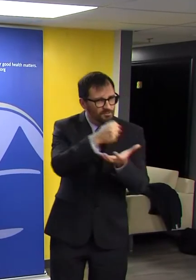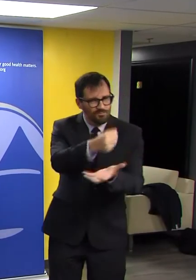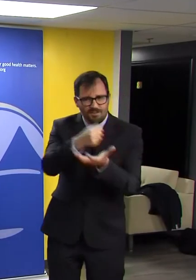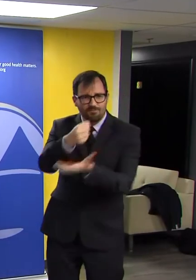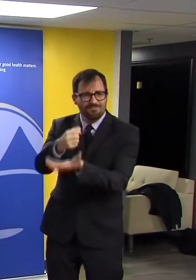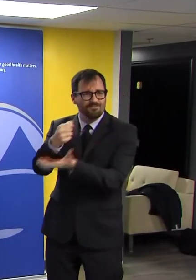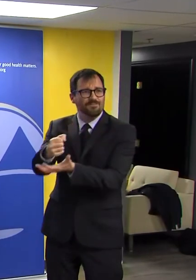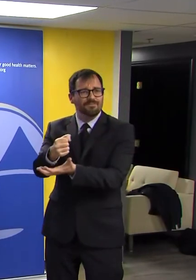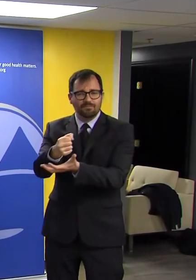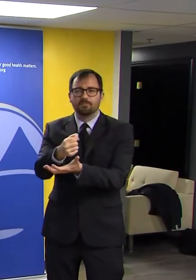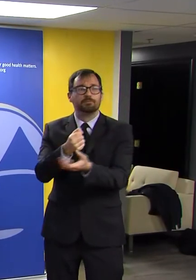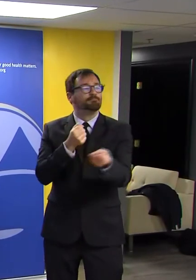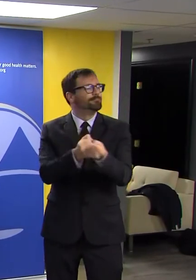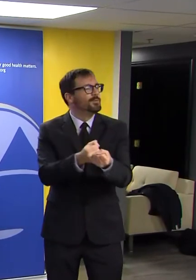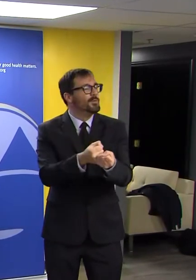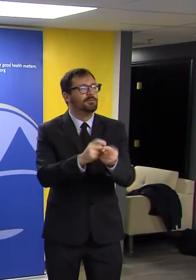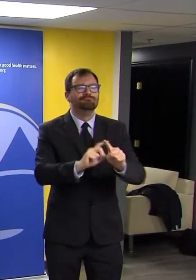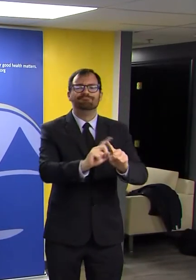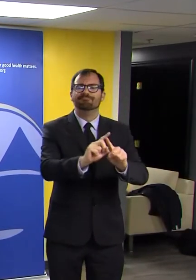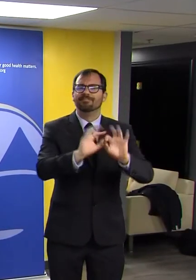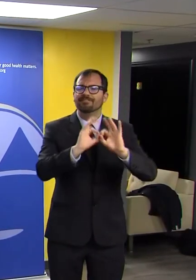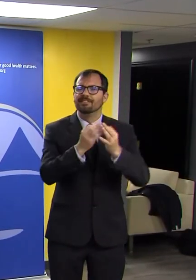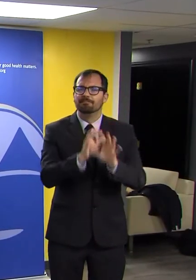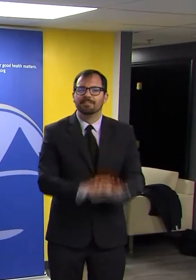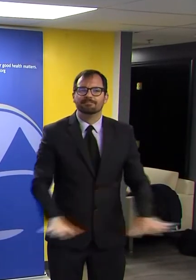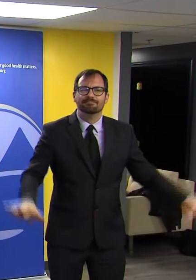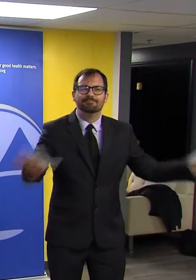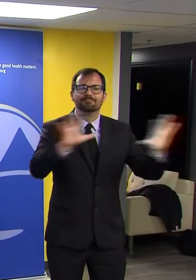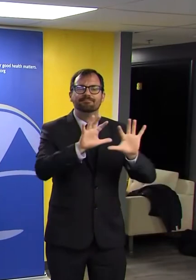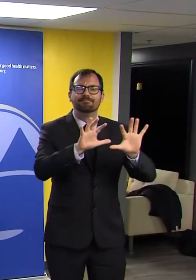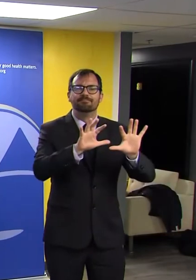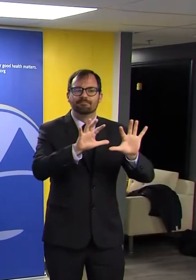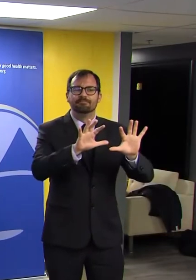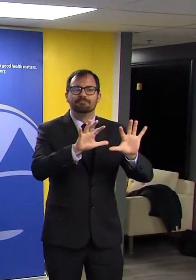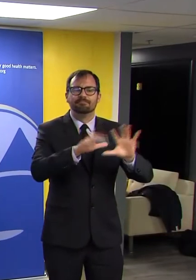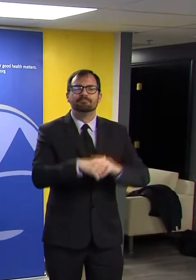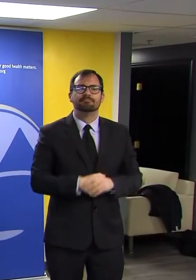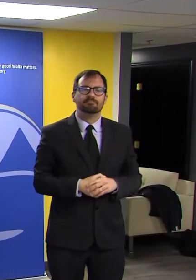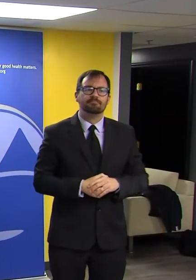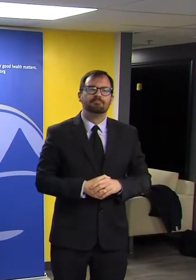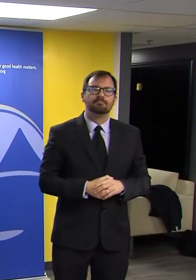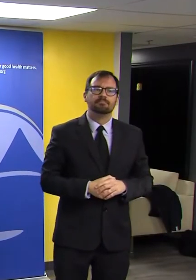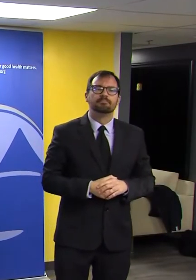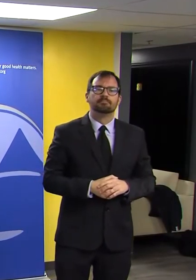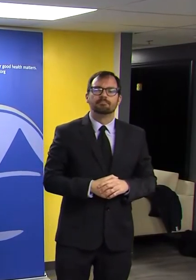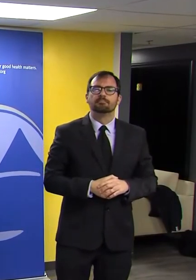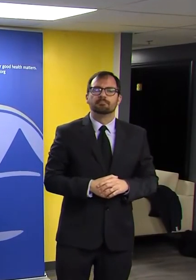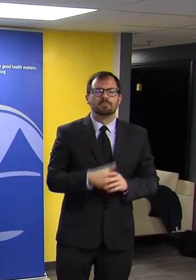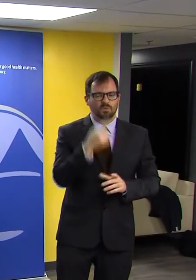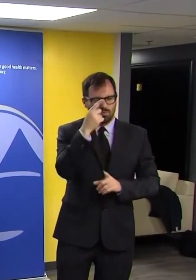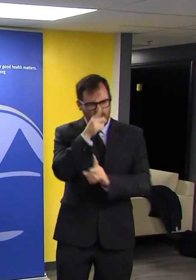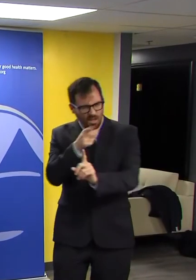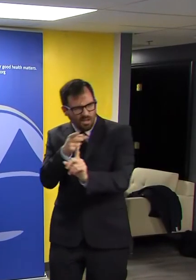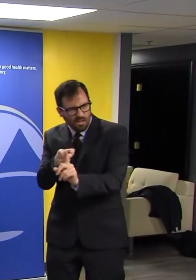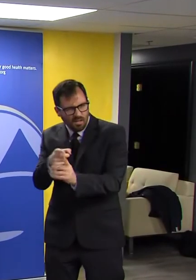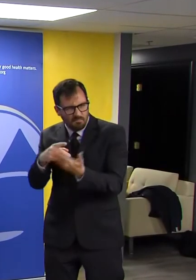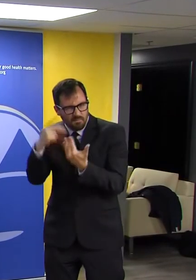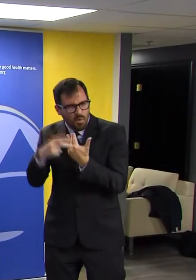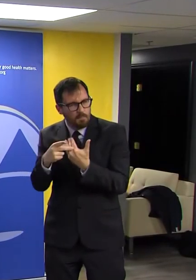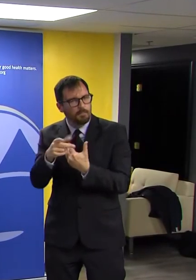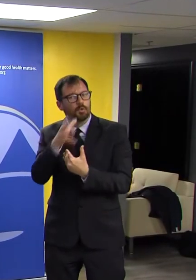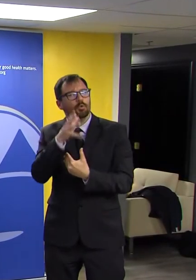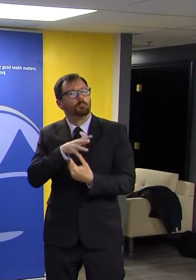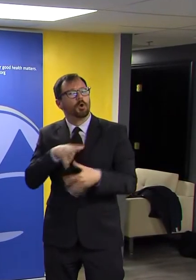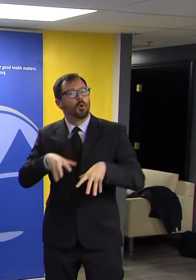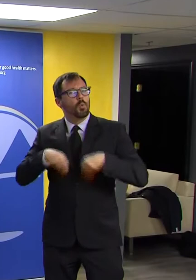Archipelago Strategies Group, which is a certified minority woman-owned business, and Health Care for All have been working closely with the Department of